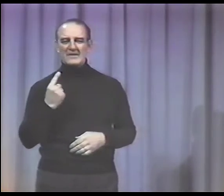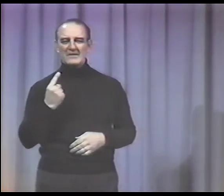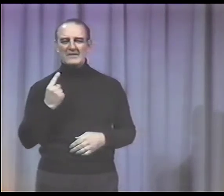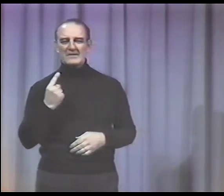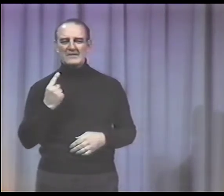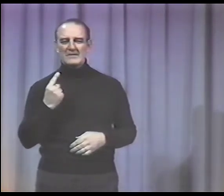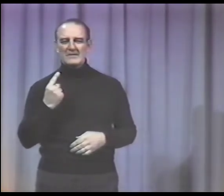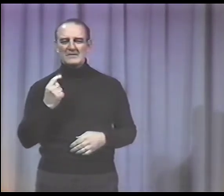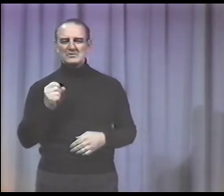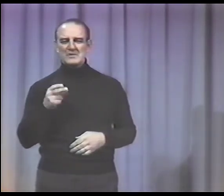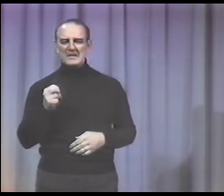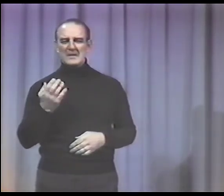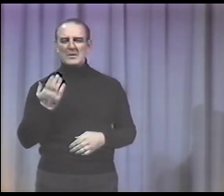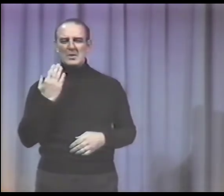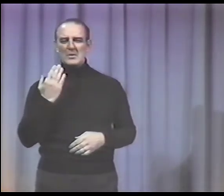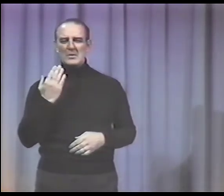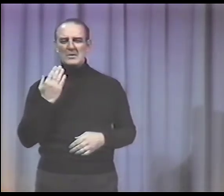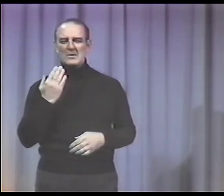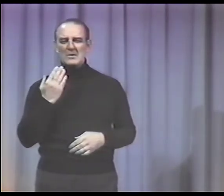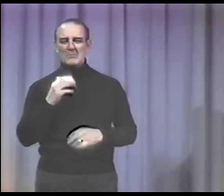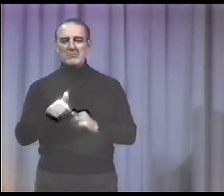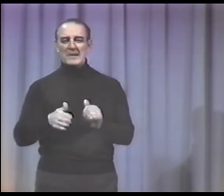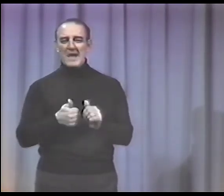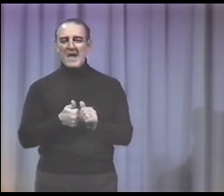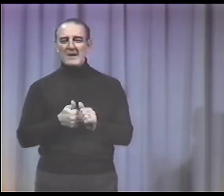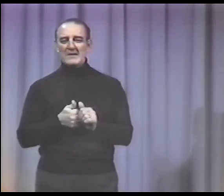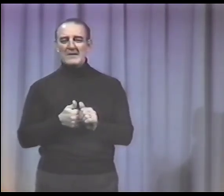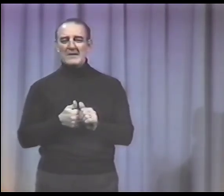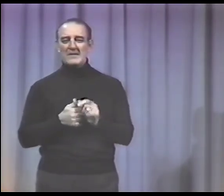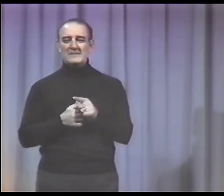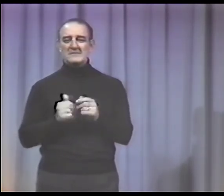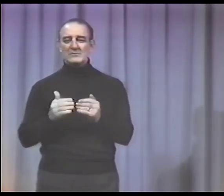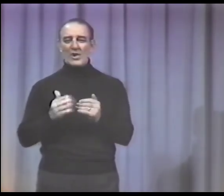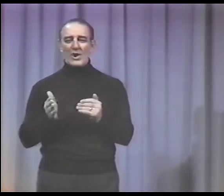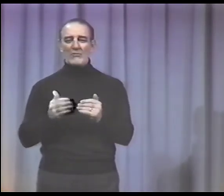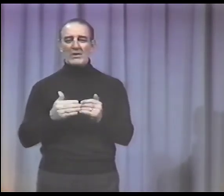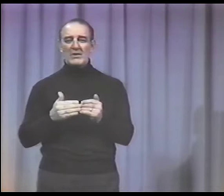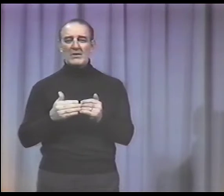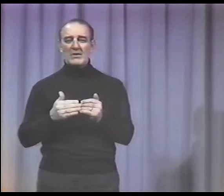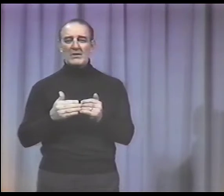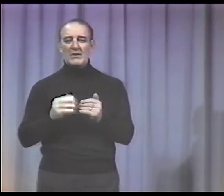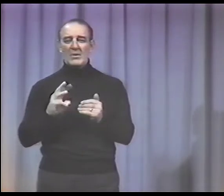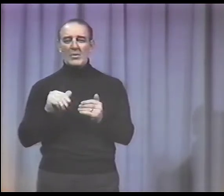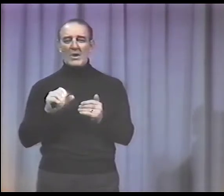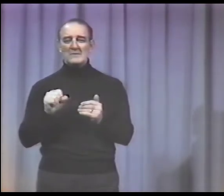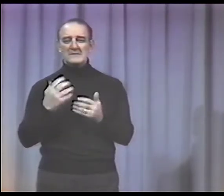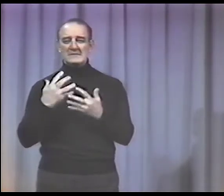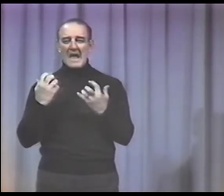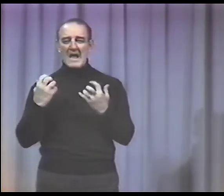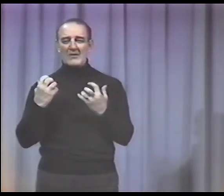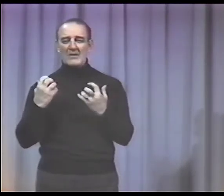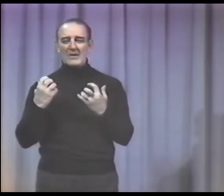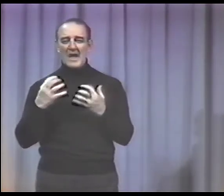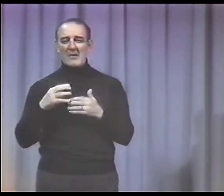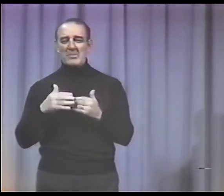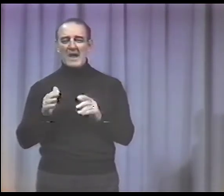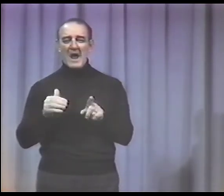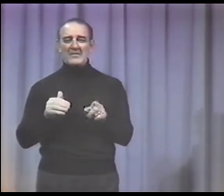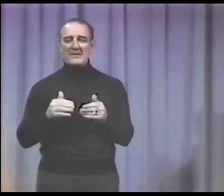And princess was thinking, she knew what was behind the door. She